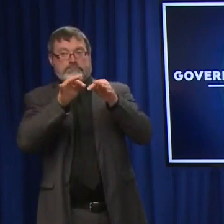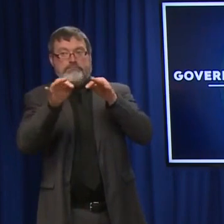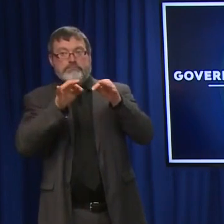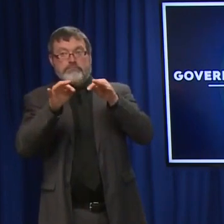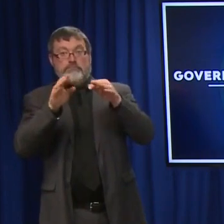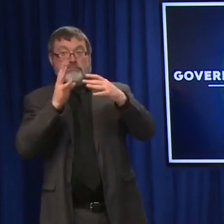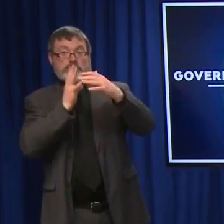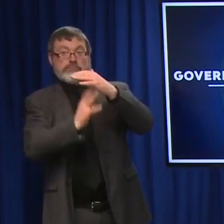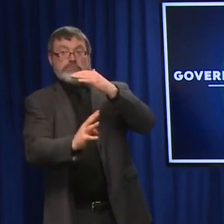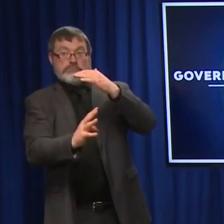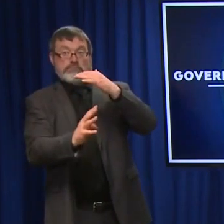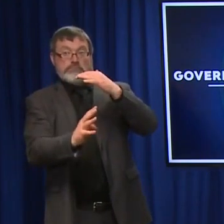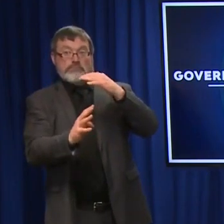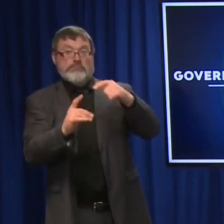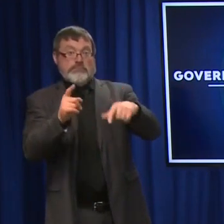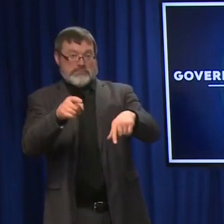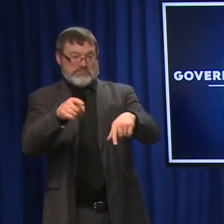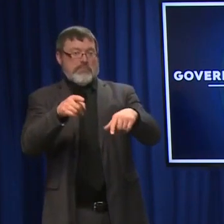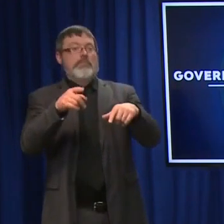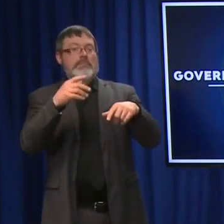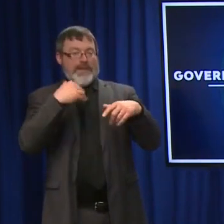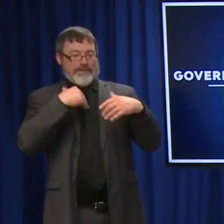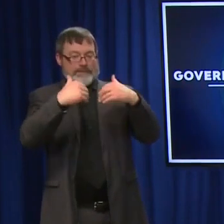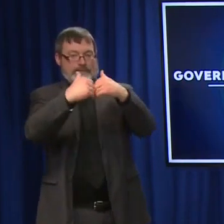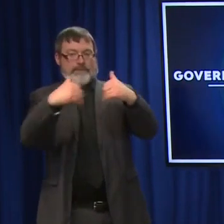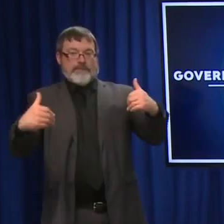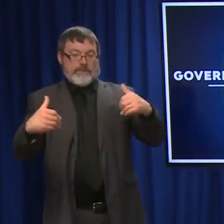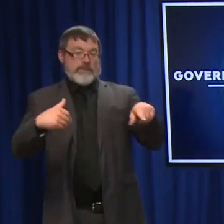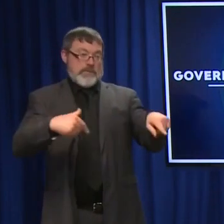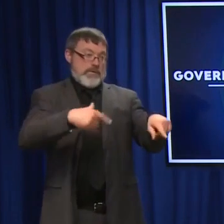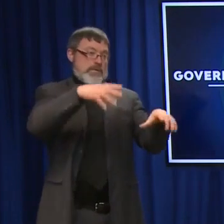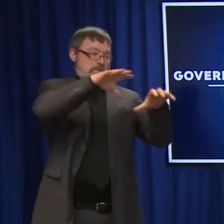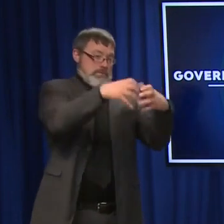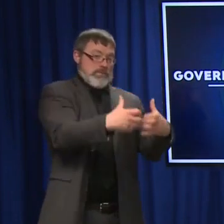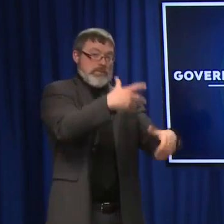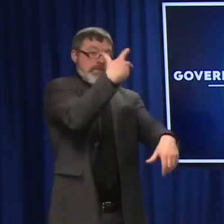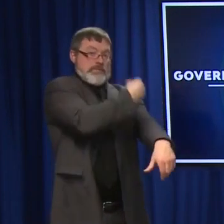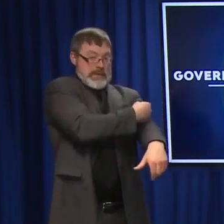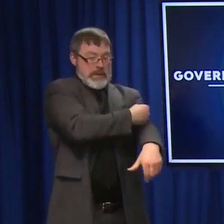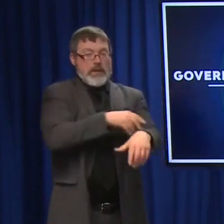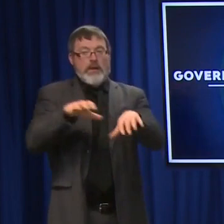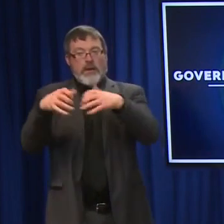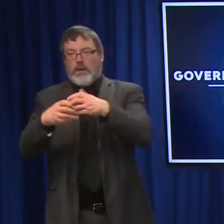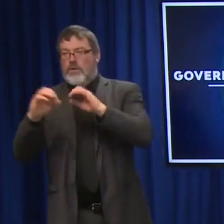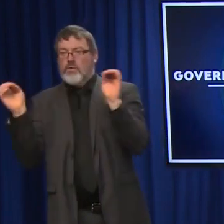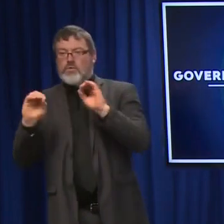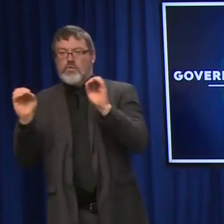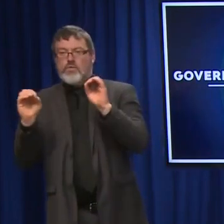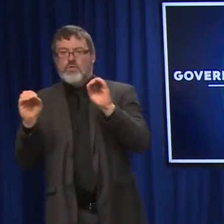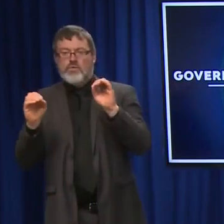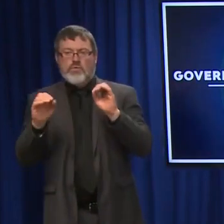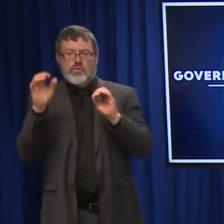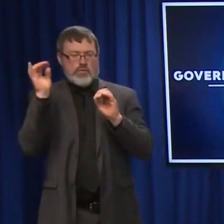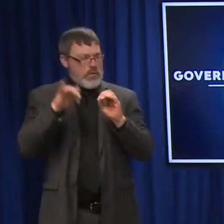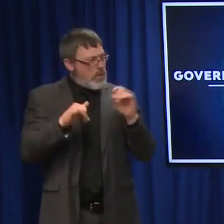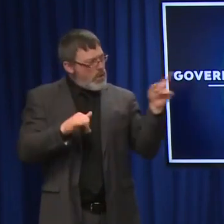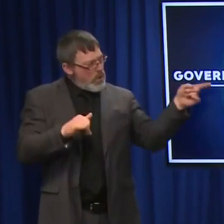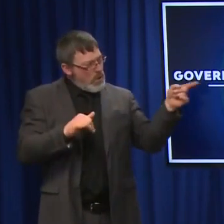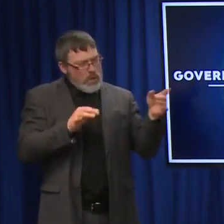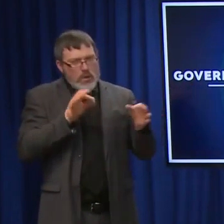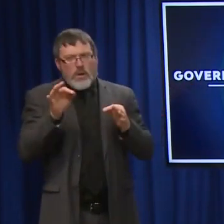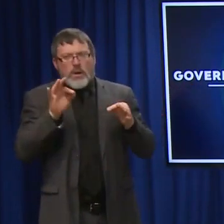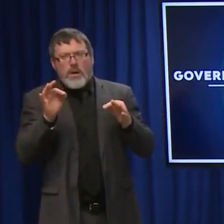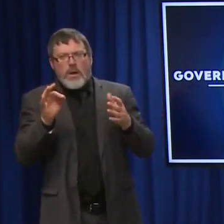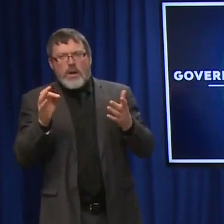you're collecting from the hospitals, how long you've been gathering it, and why those metrics are not being